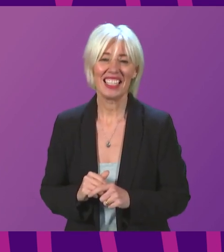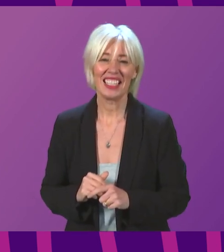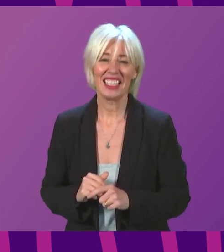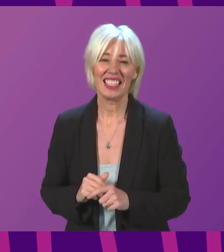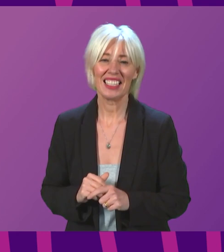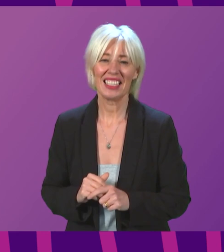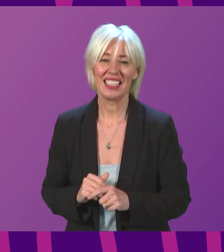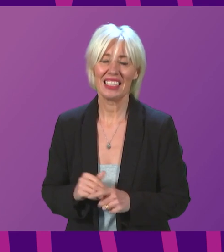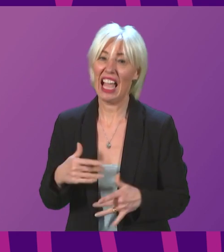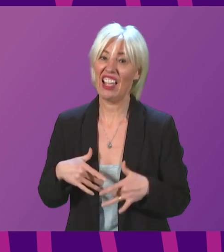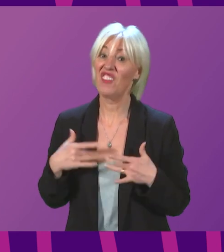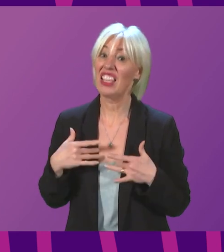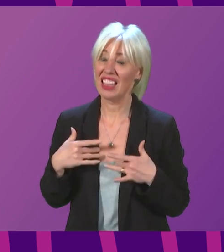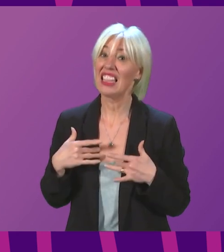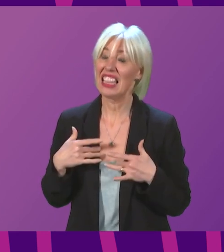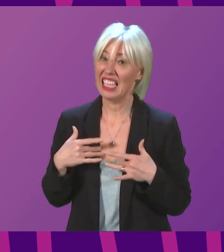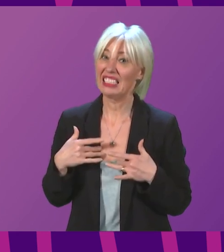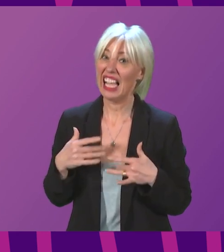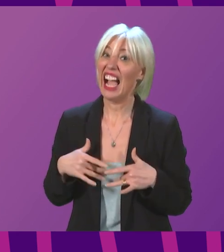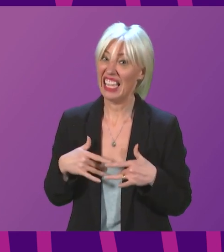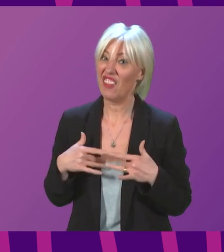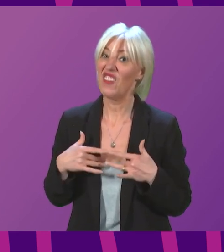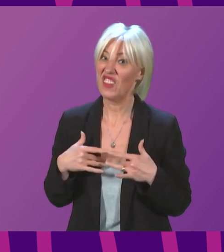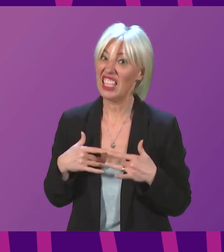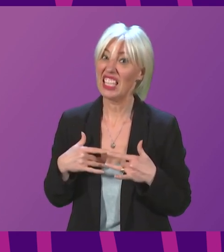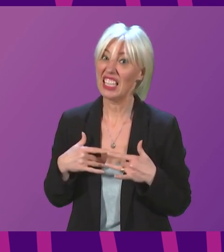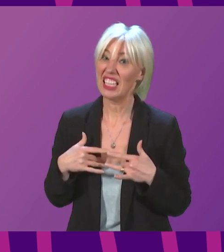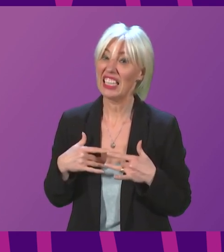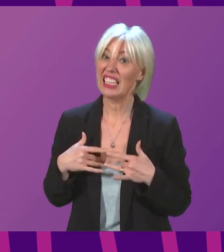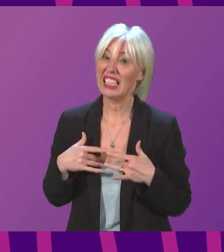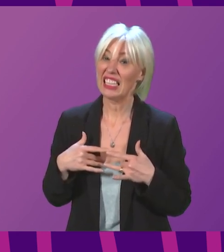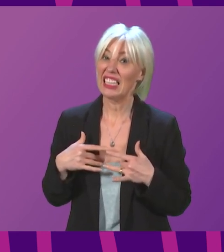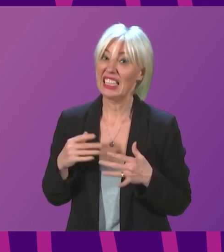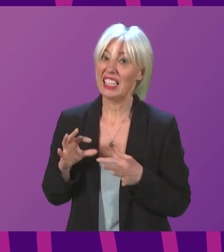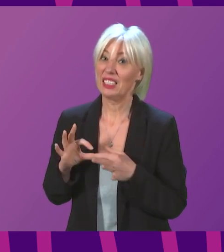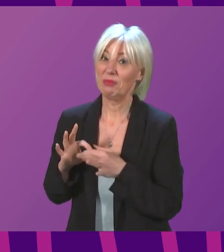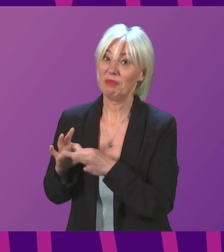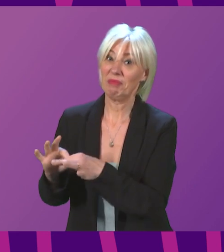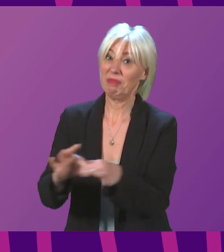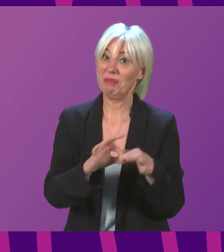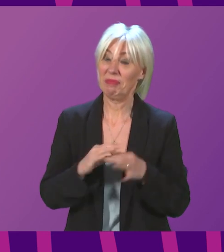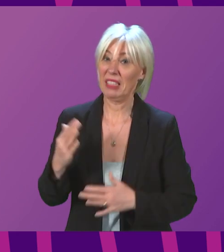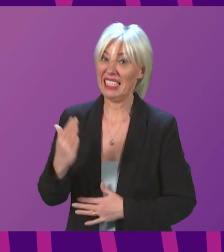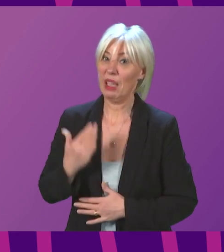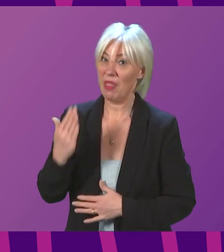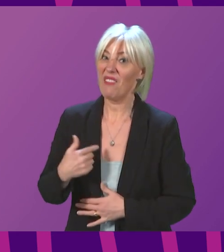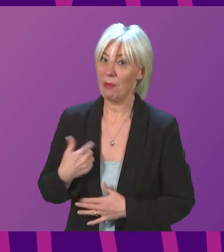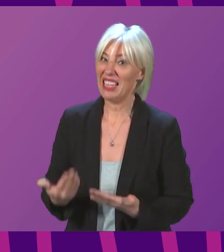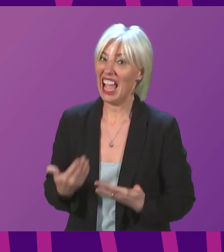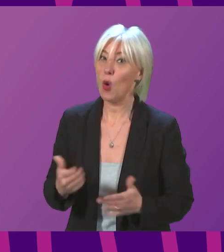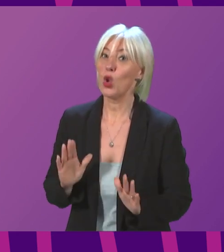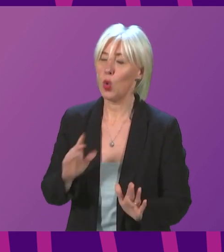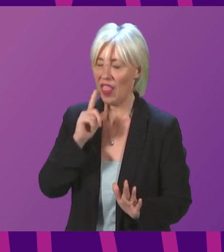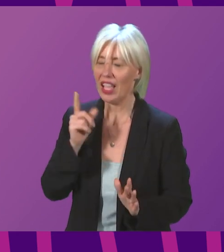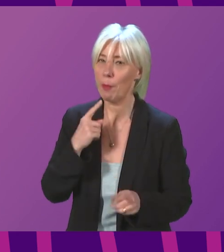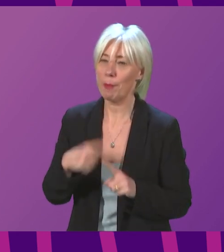I can feel I can feel a sort of unusual unity of sympathy for me right now across the chamber so I am